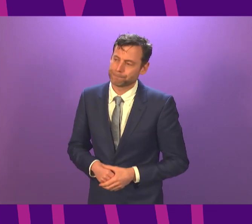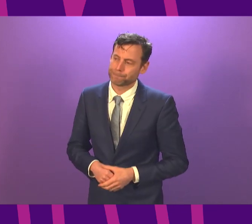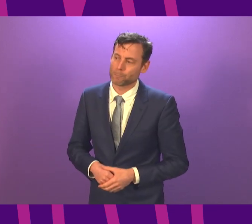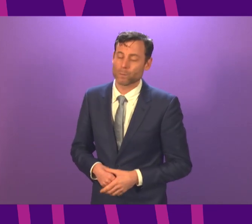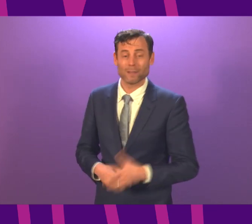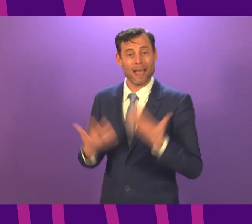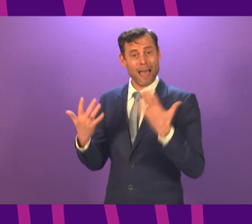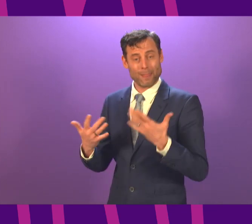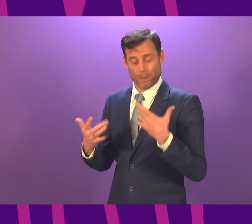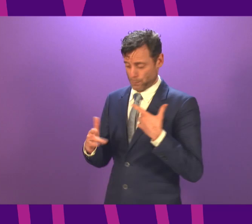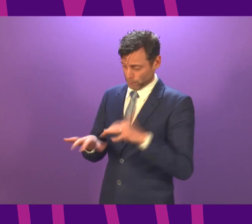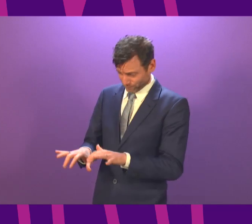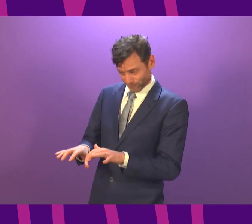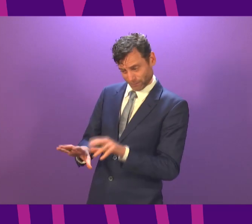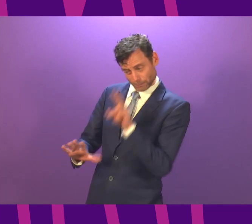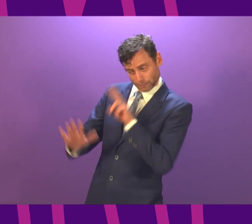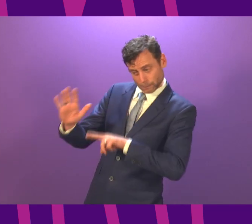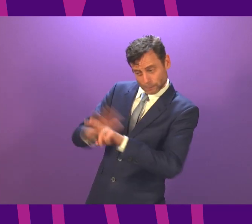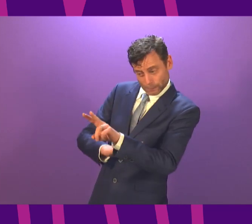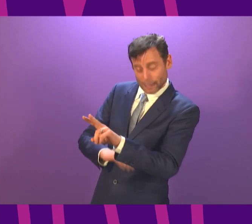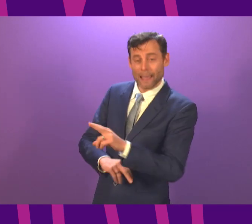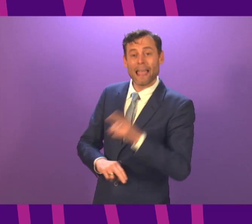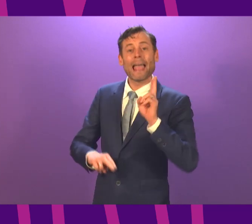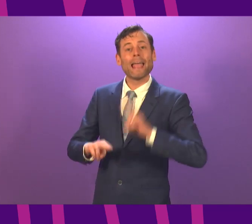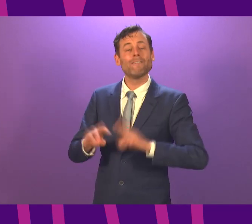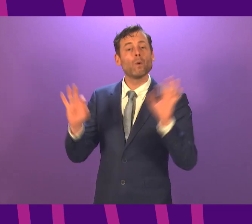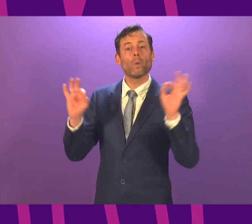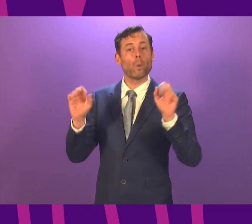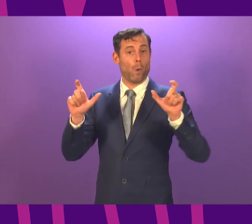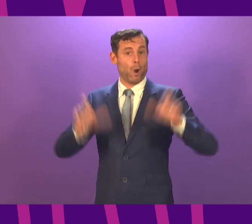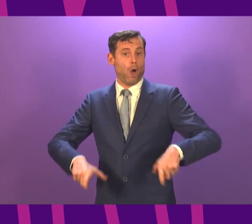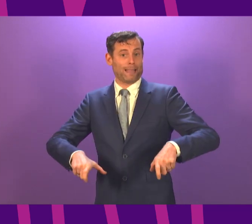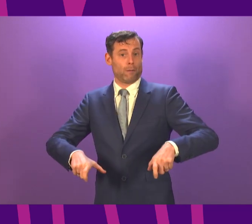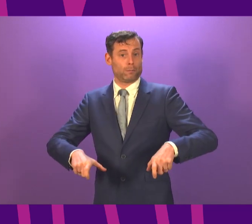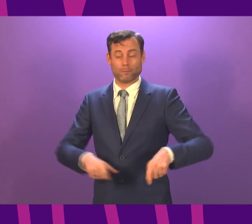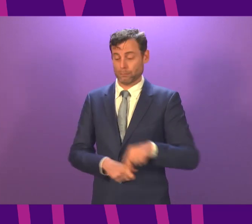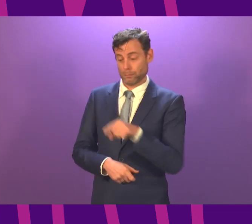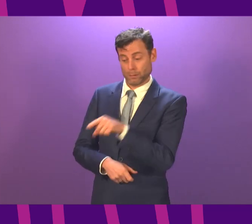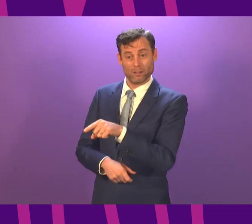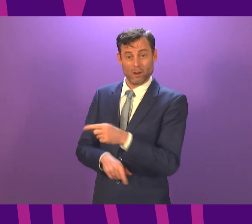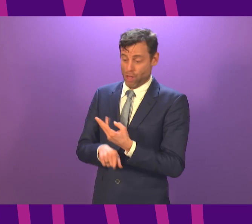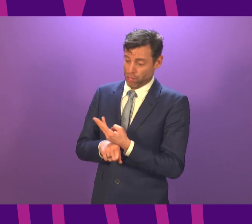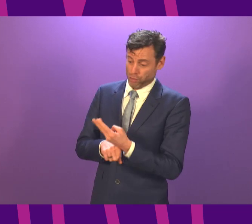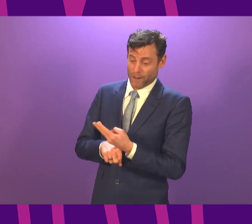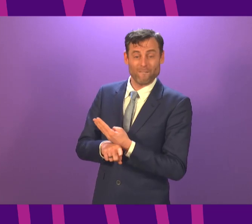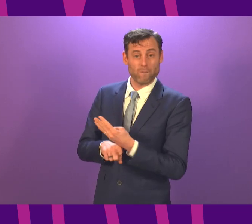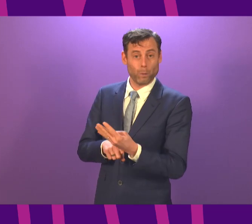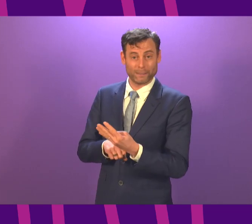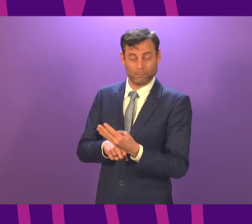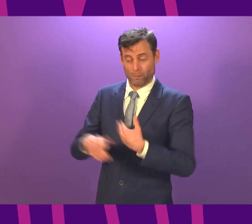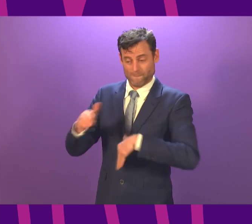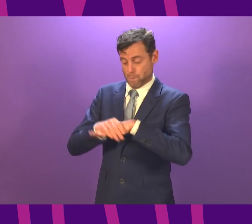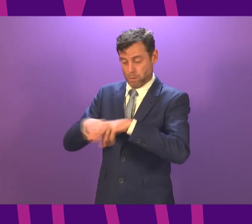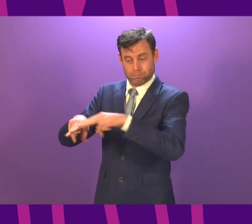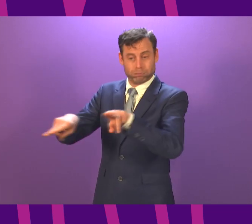modelling suggests that without further intervention, we could breach inpatient COVID capacity within three or four weeks. And of